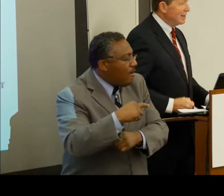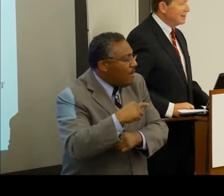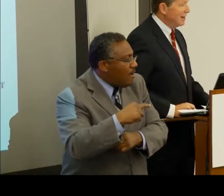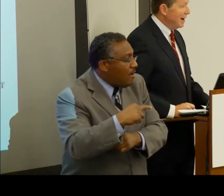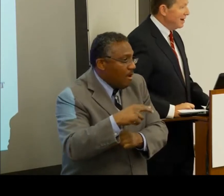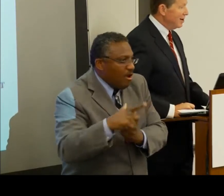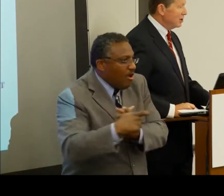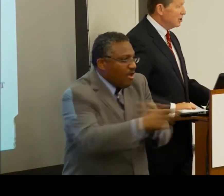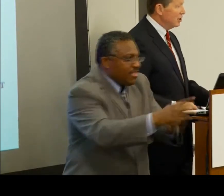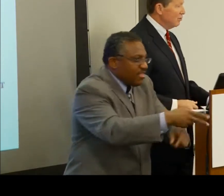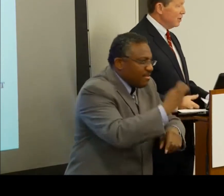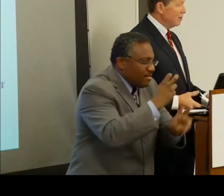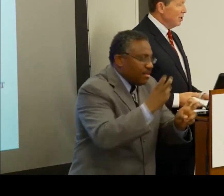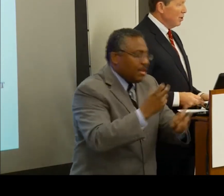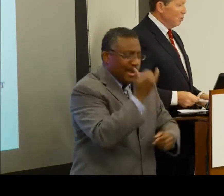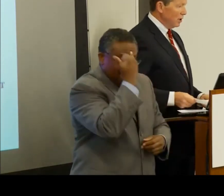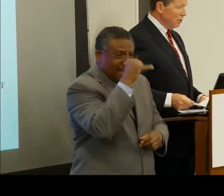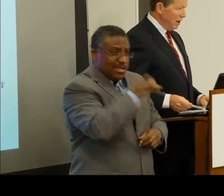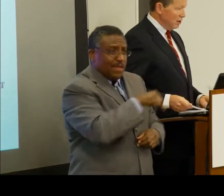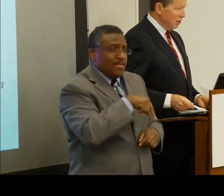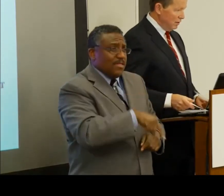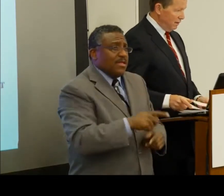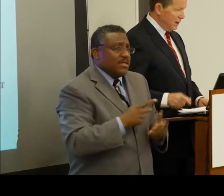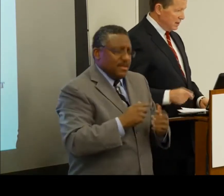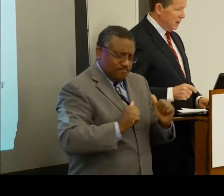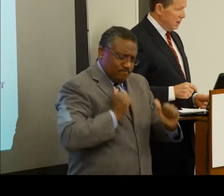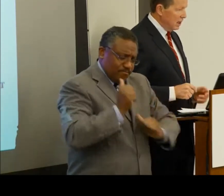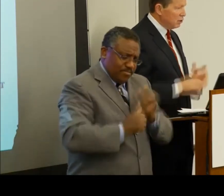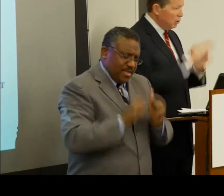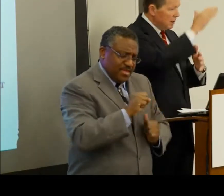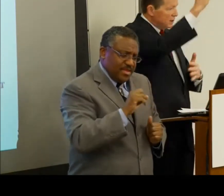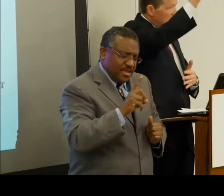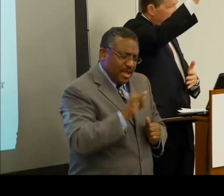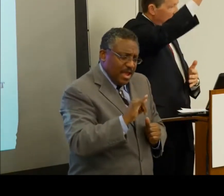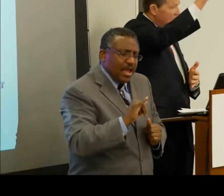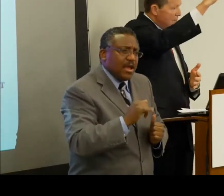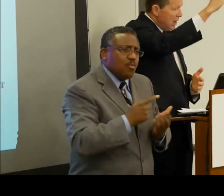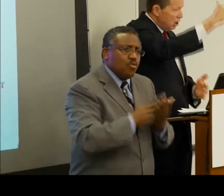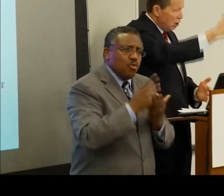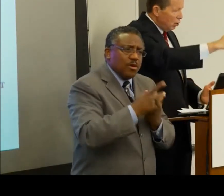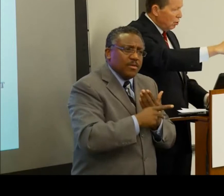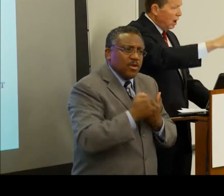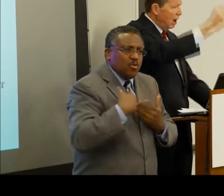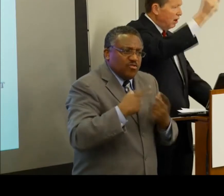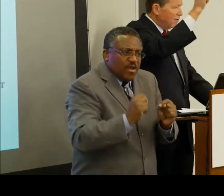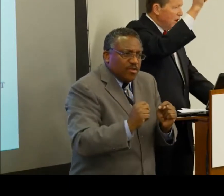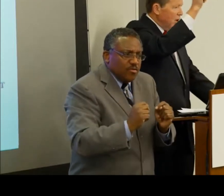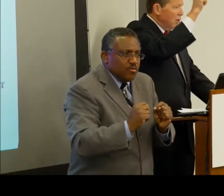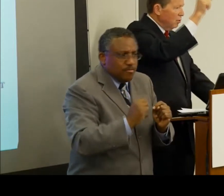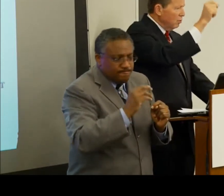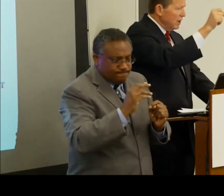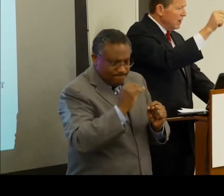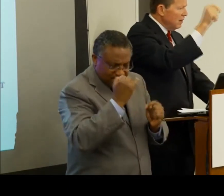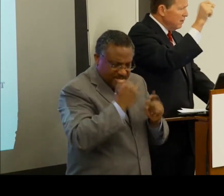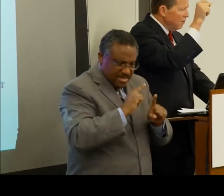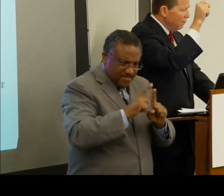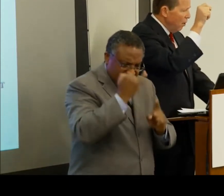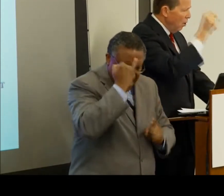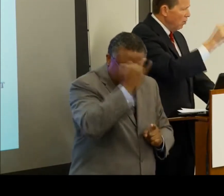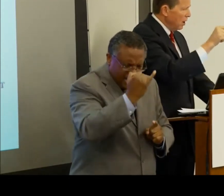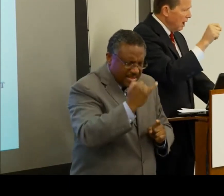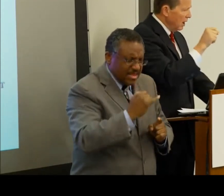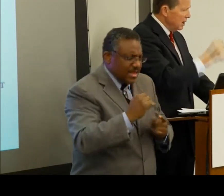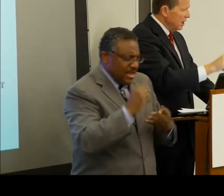Pomeroy SSDI initiative, we're trying to advance in increments, a menu of really